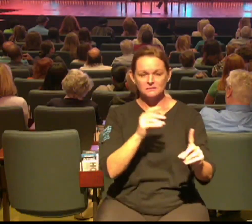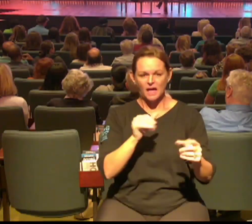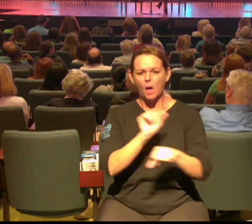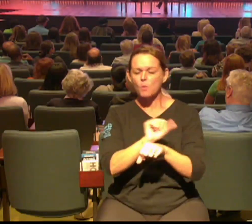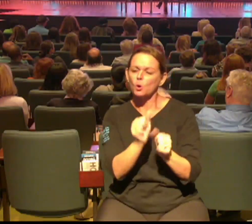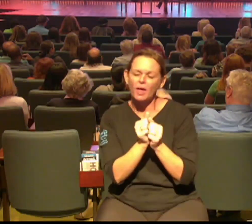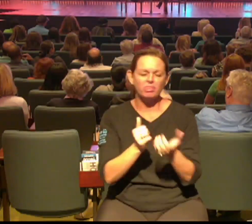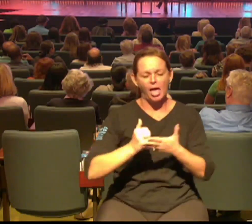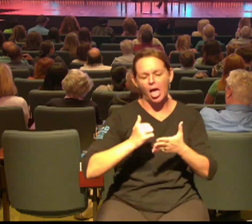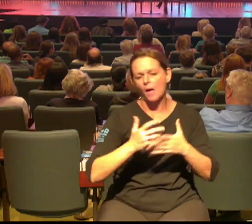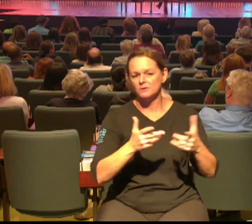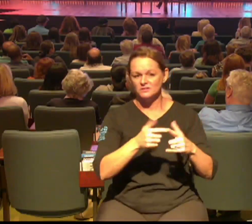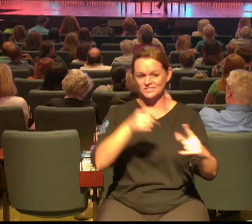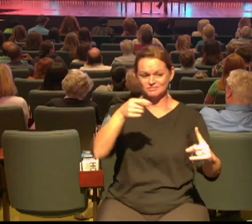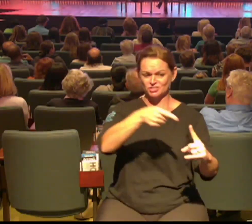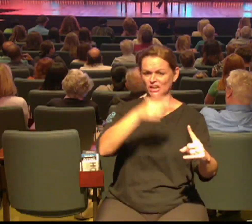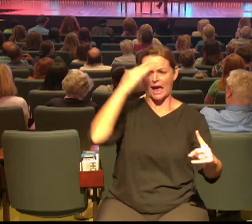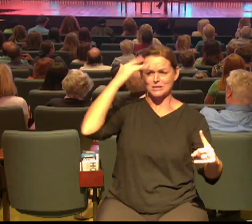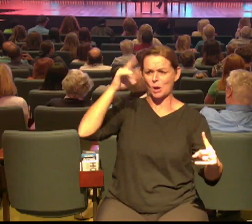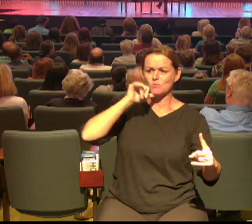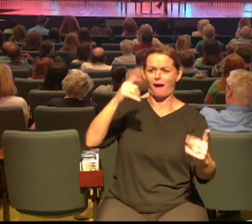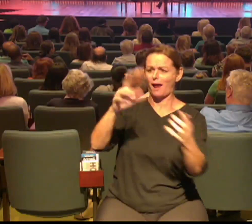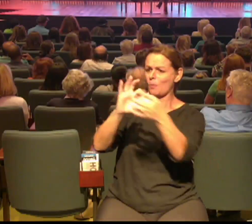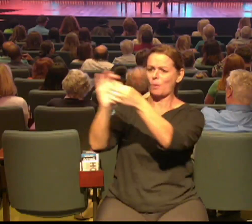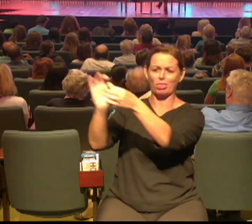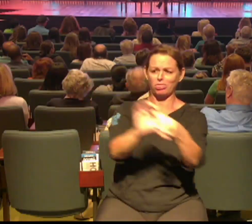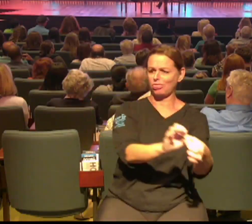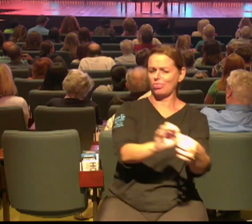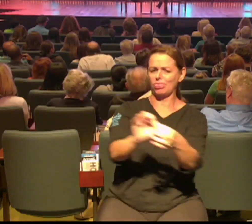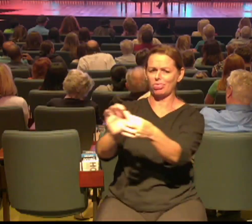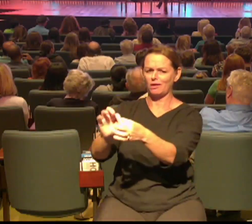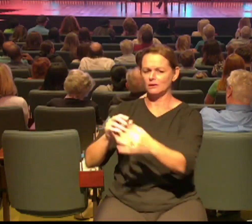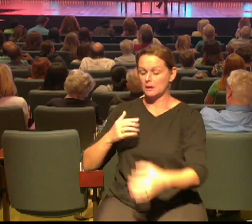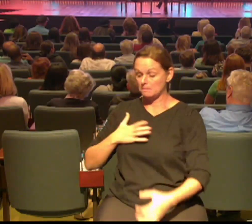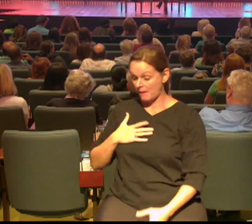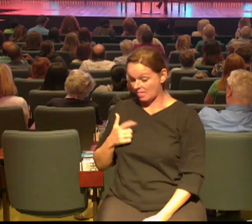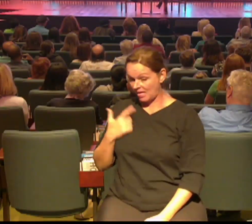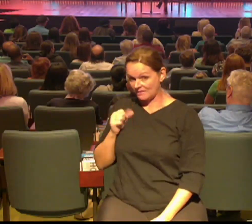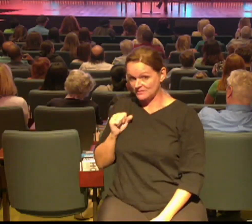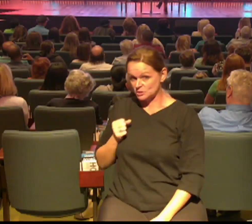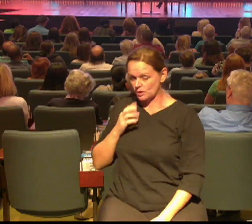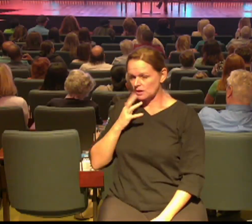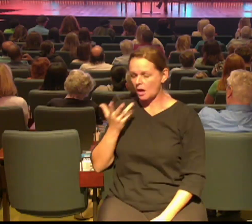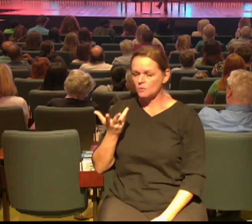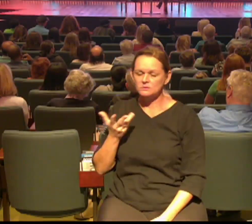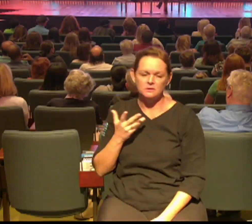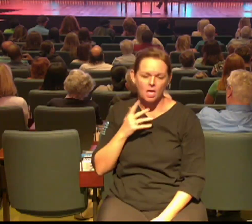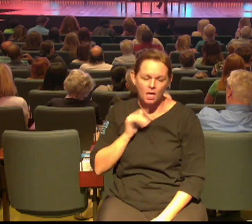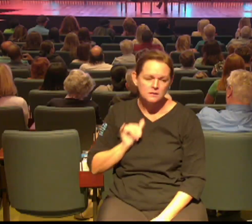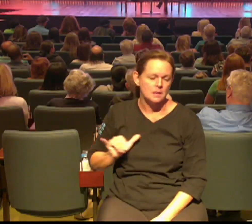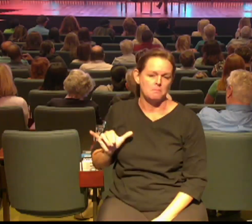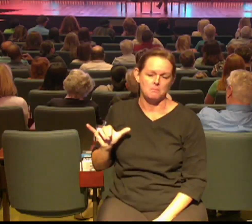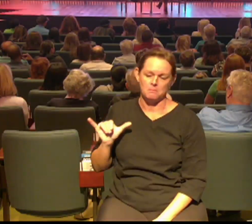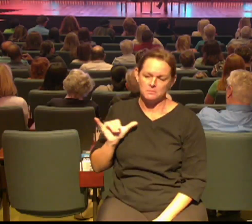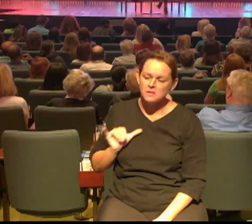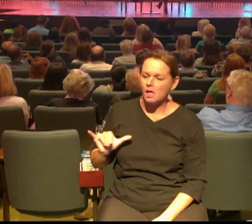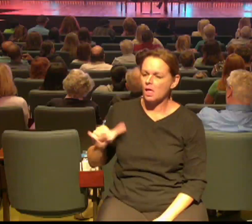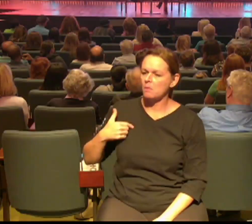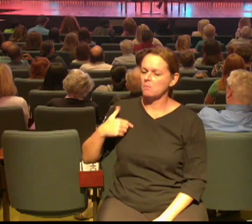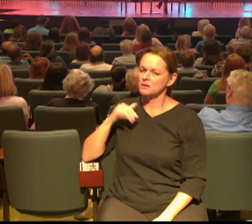she didn't know the Lord I was in a time of my life that I was just tired of living the same life just in a dark